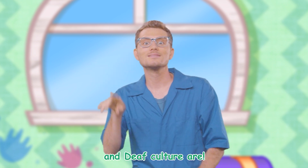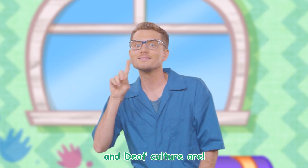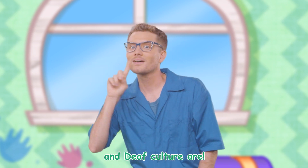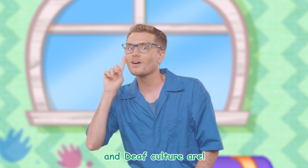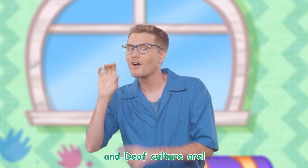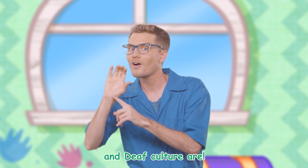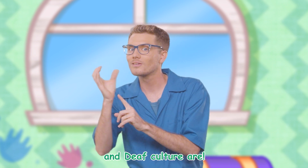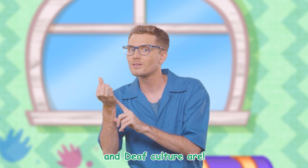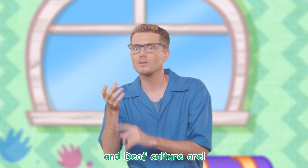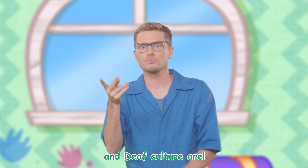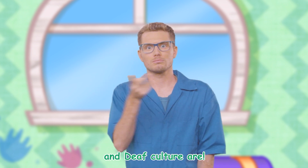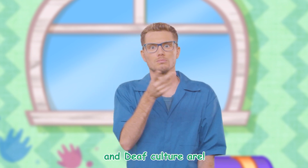language and deaf culture are